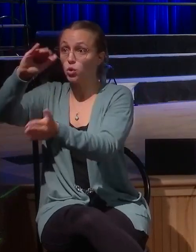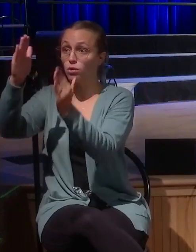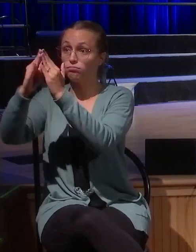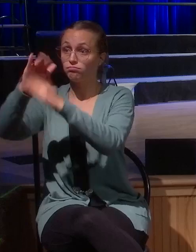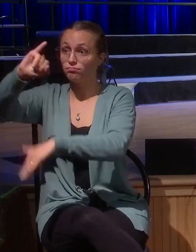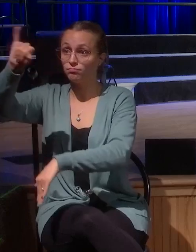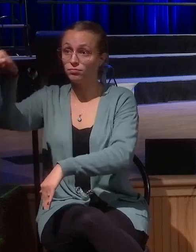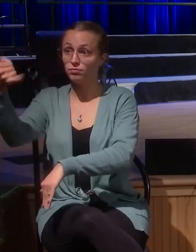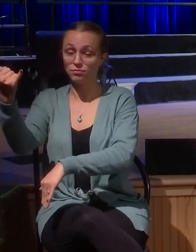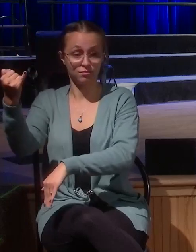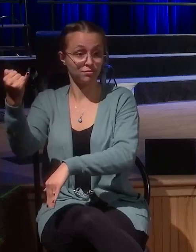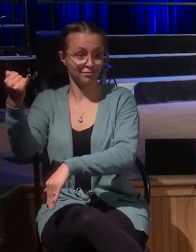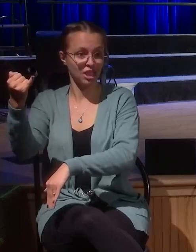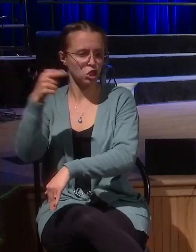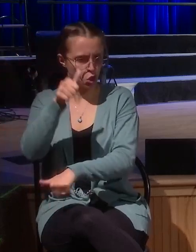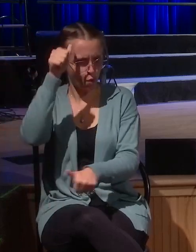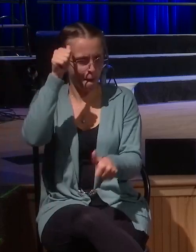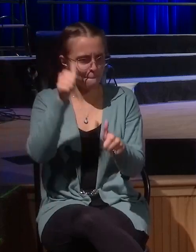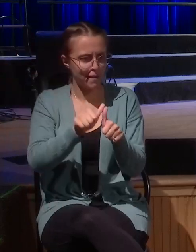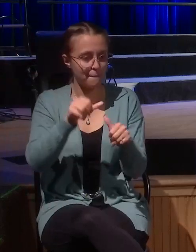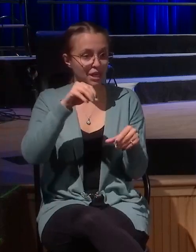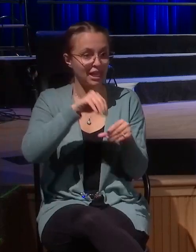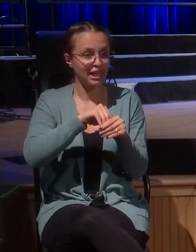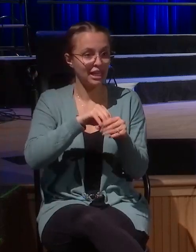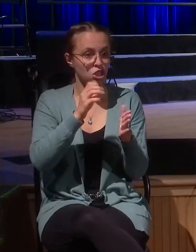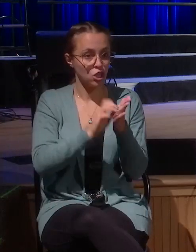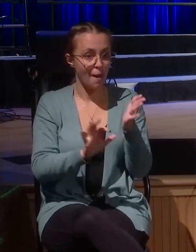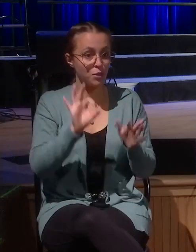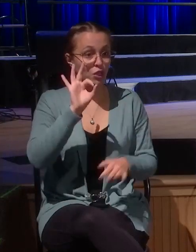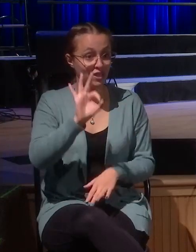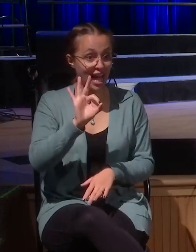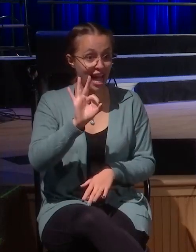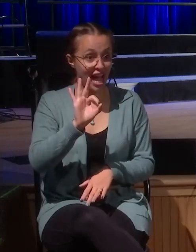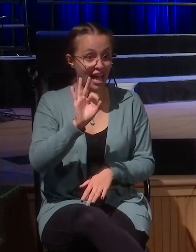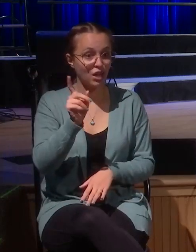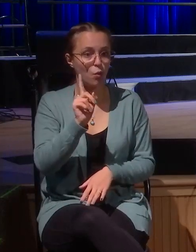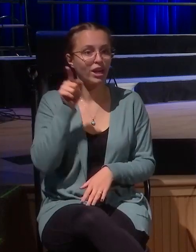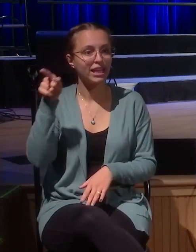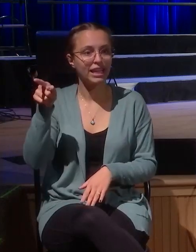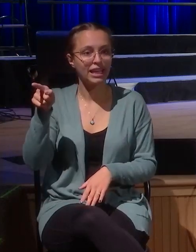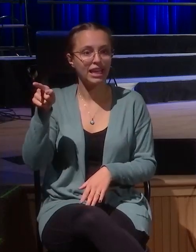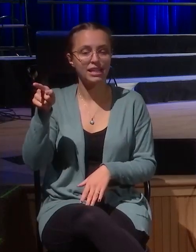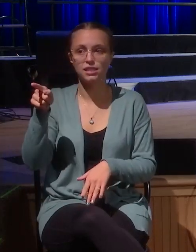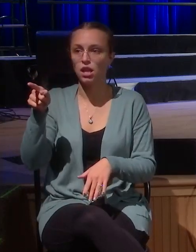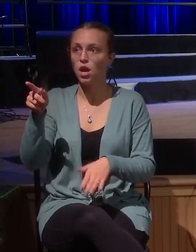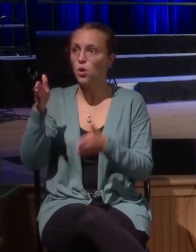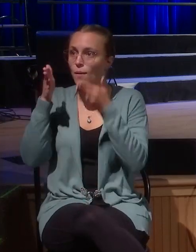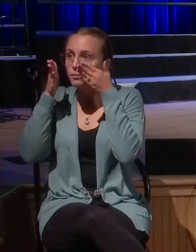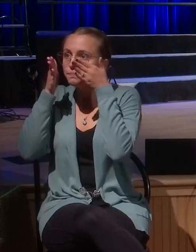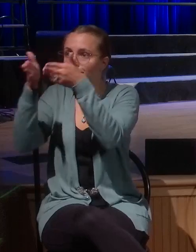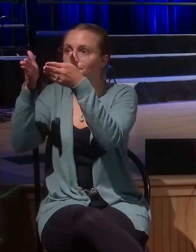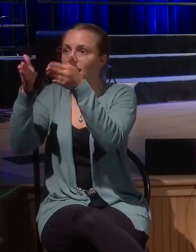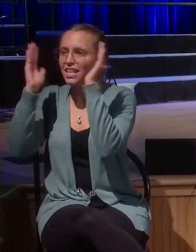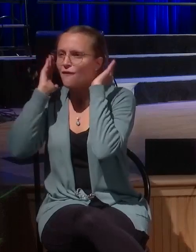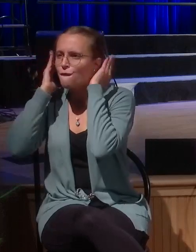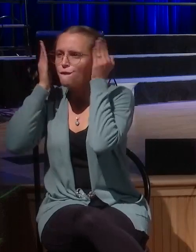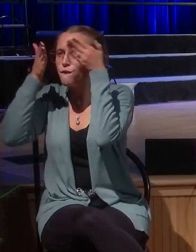9, Pastor Craig talked about Jesus moving towards the cross with a resolute heart. He was focused on it. This is where he's going.